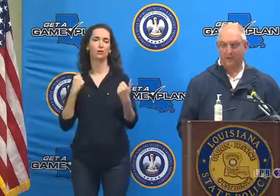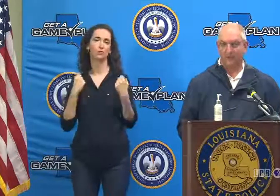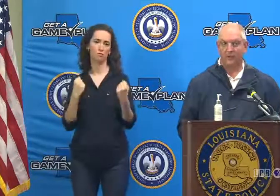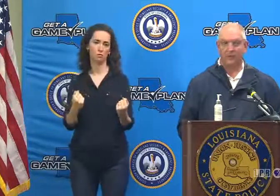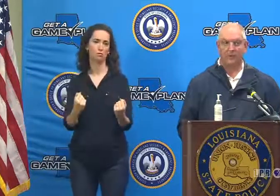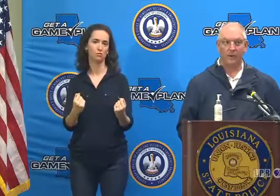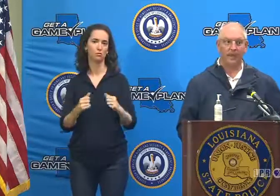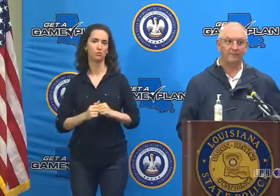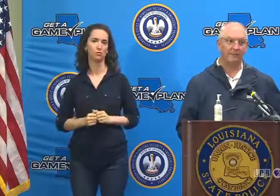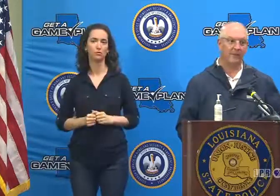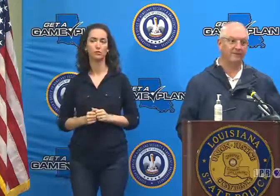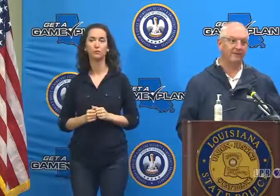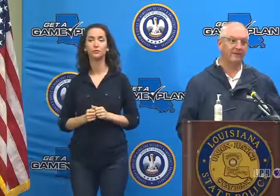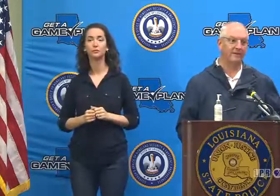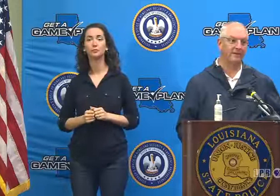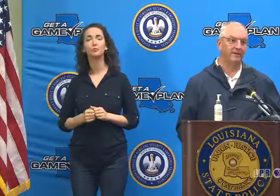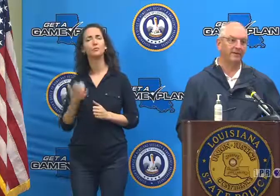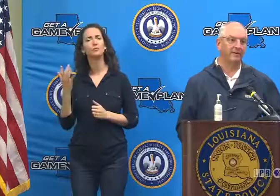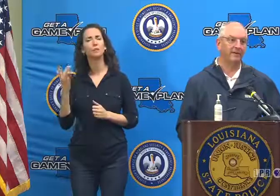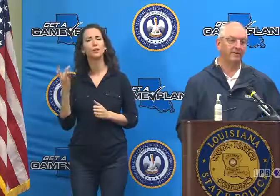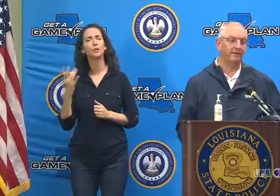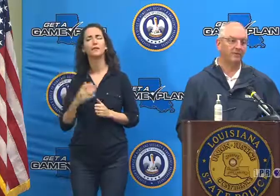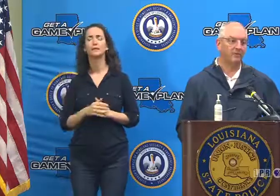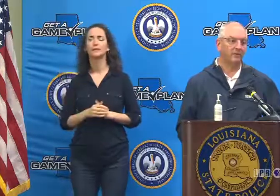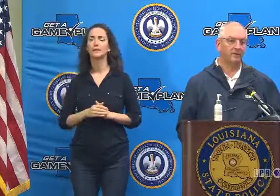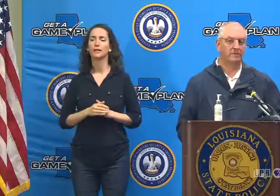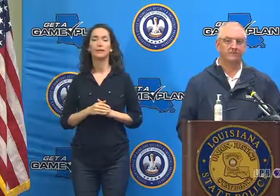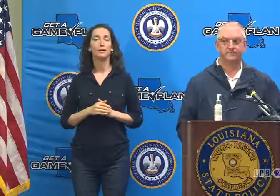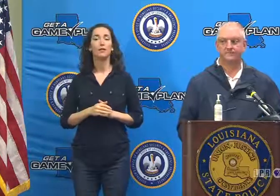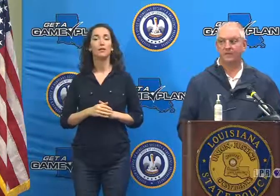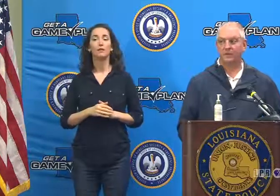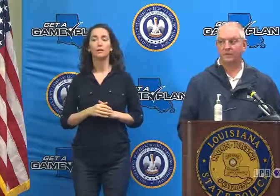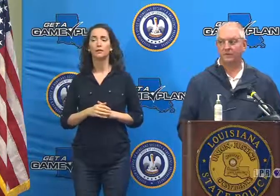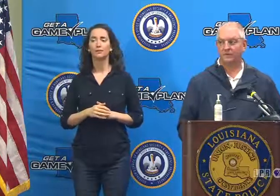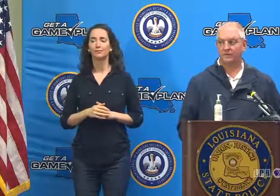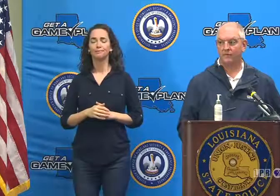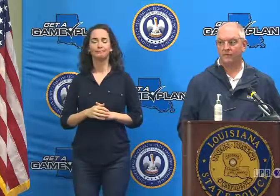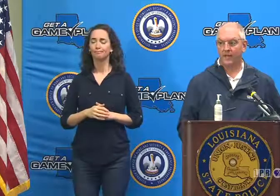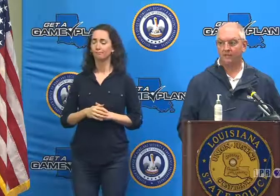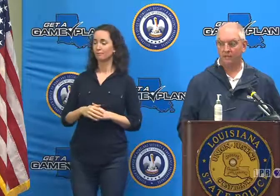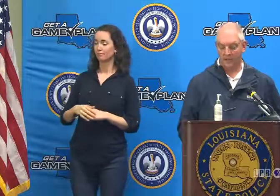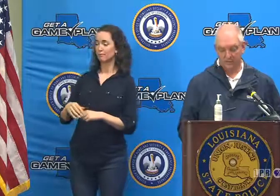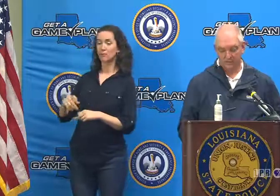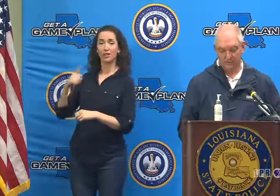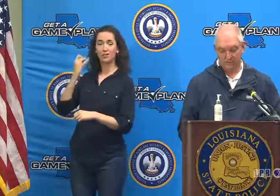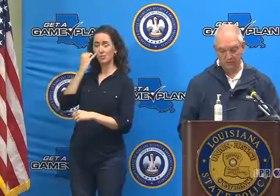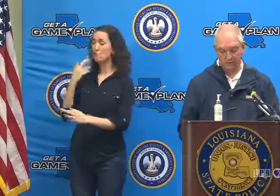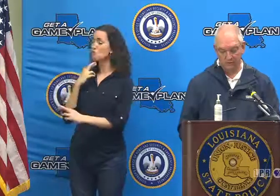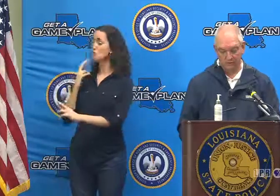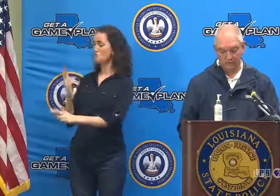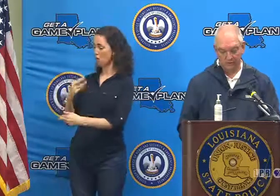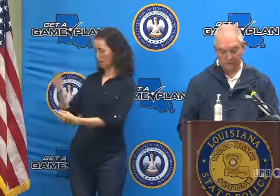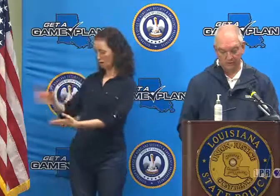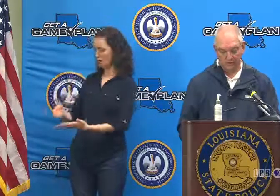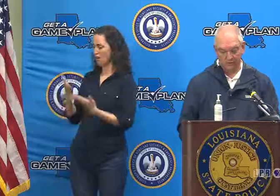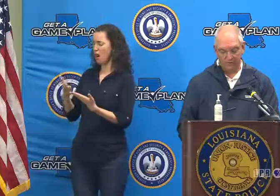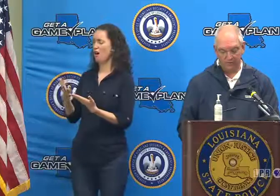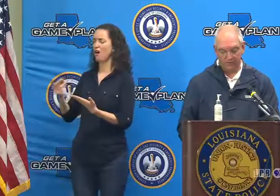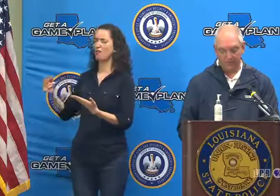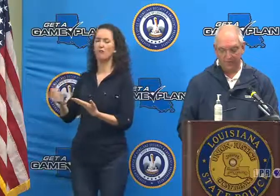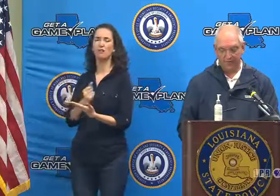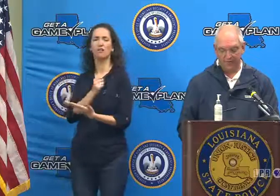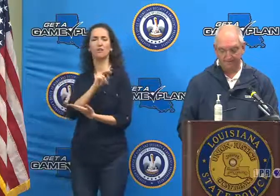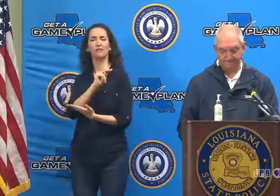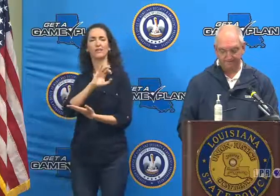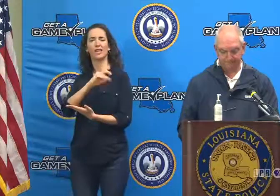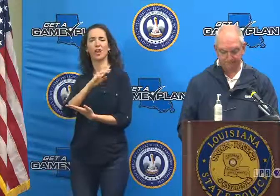Clearly, we don't want to have to have any reports of confirmed deaths related to Tropical Storm